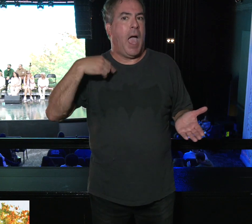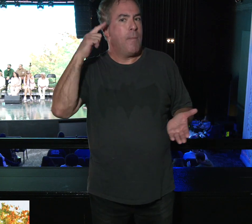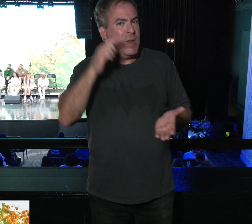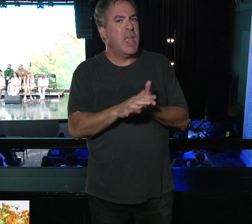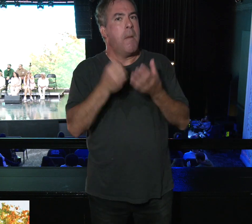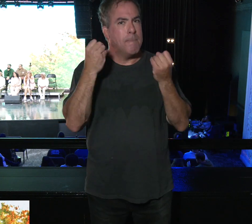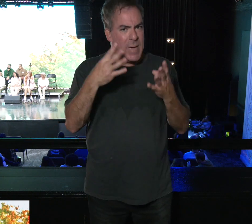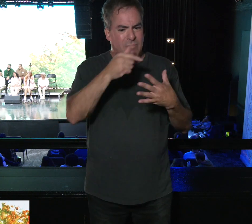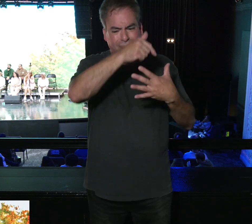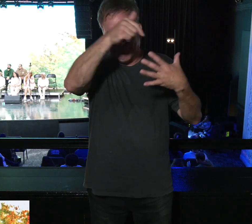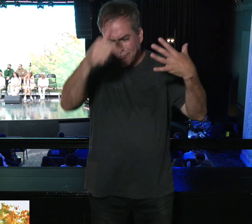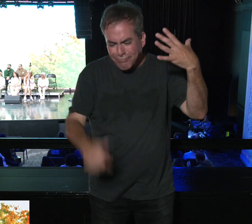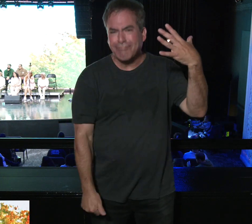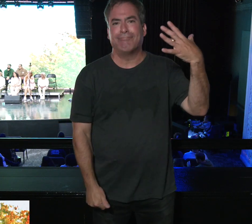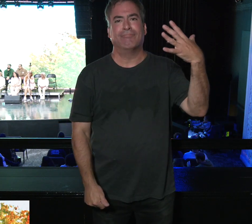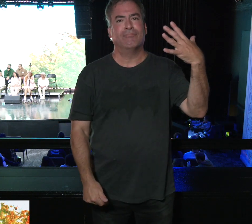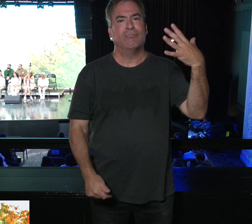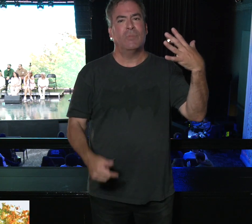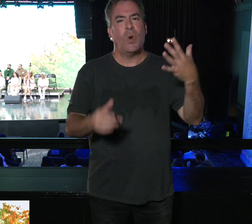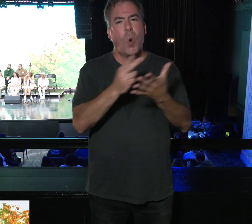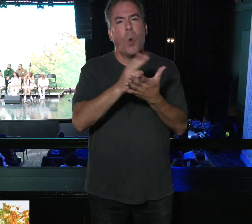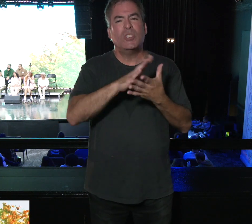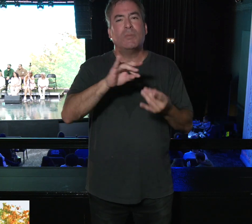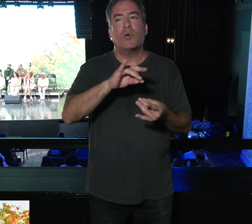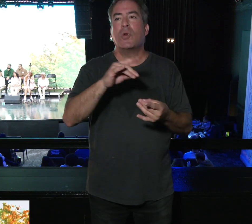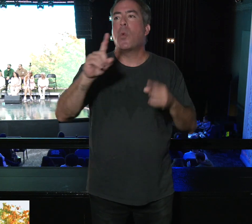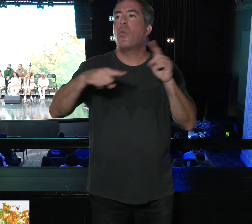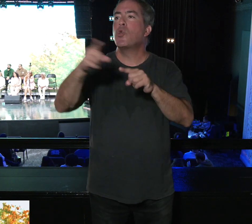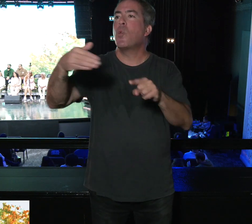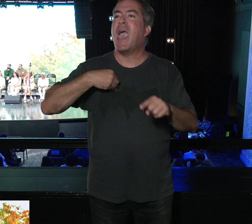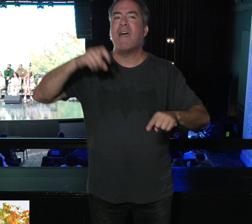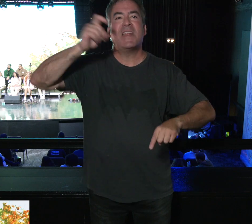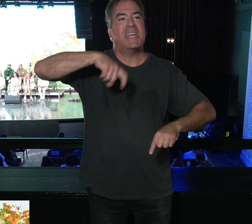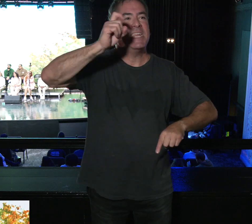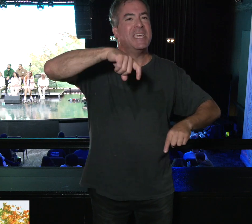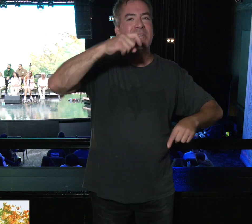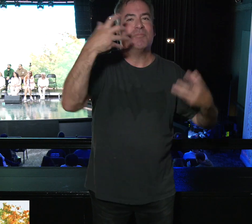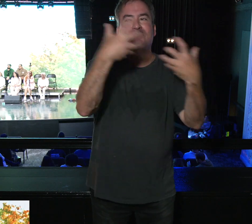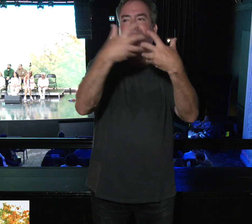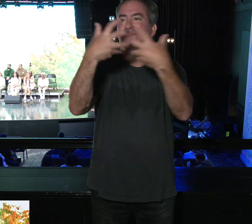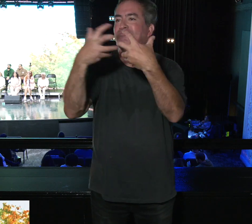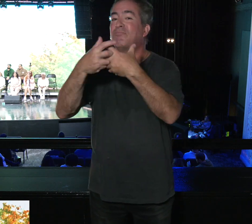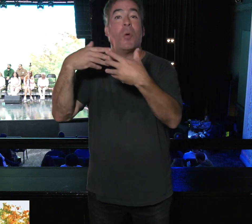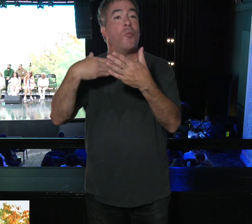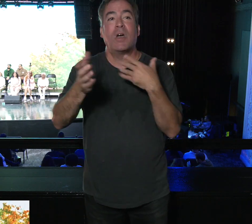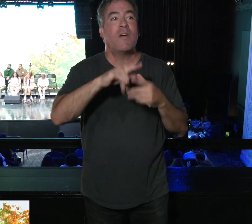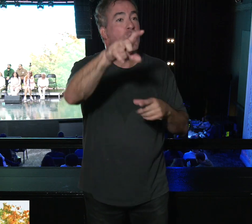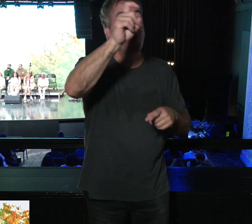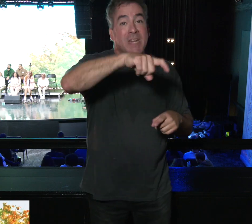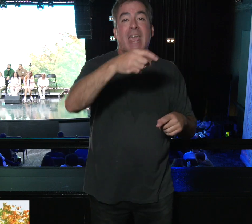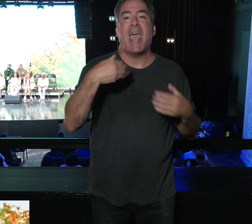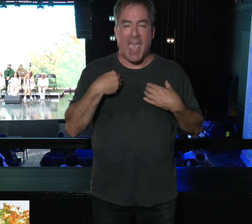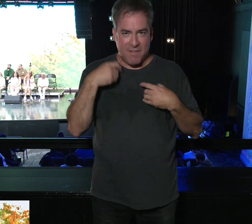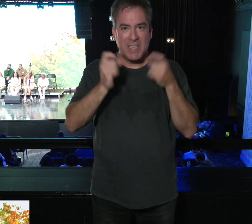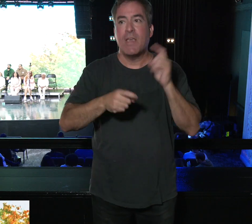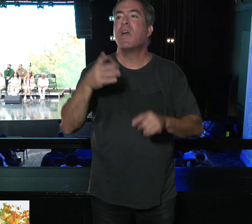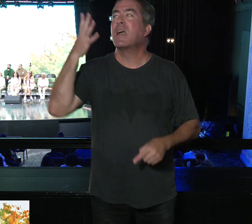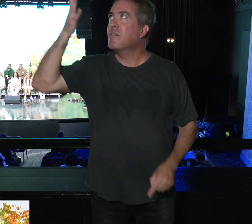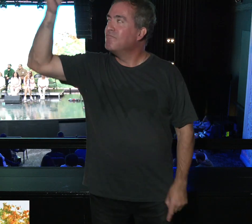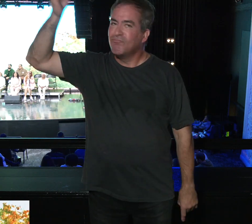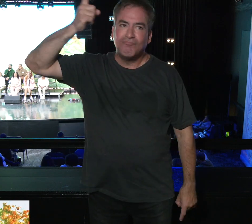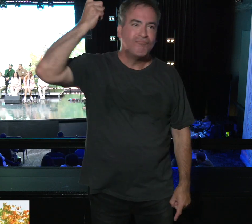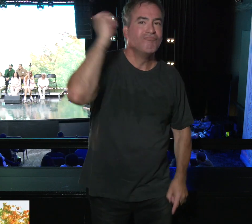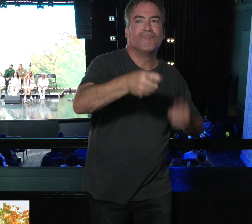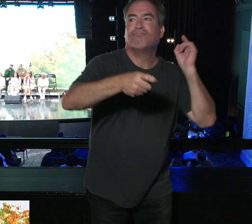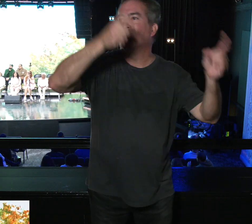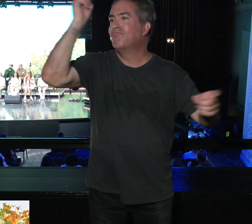of the Holy Spirit as there are needs in the body of Christ. However many needs, that's how many gifts. And God's going to give them to